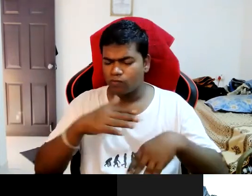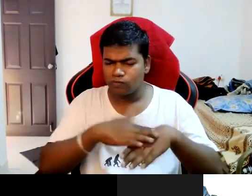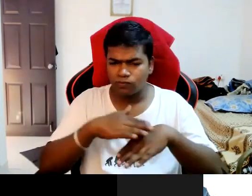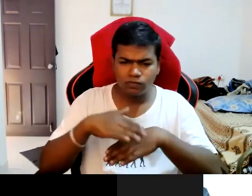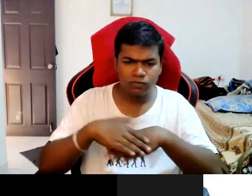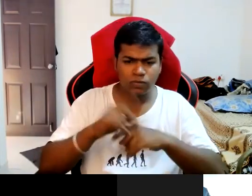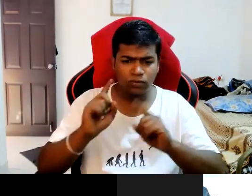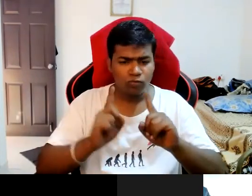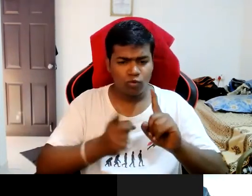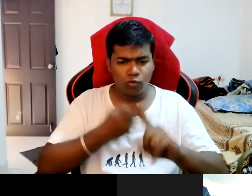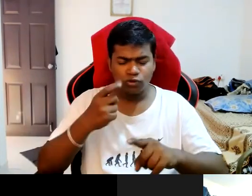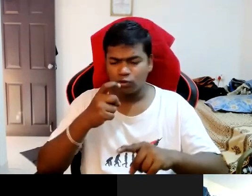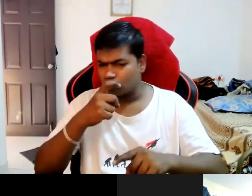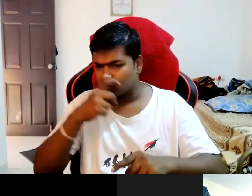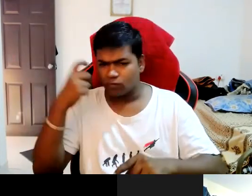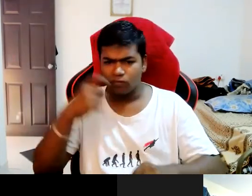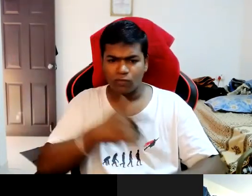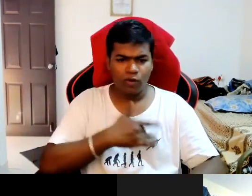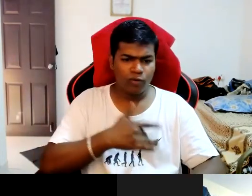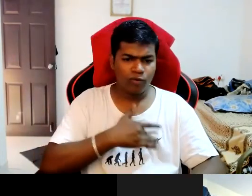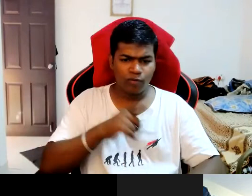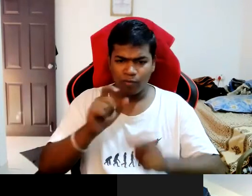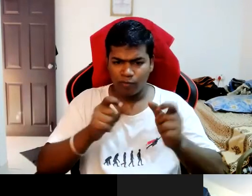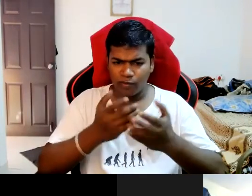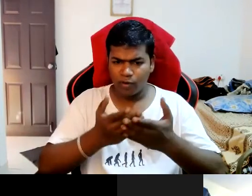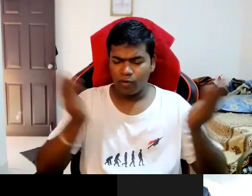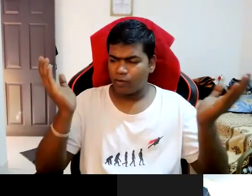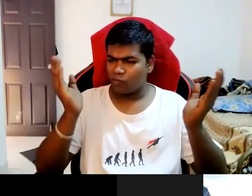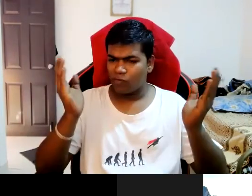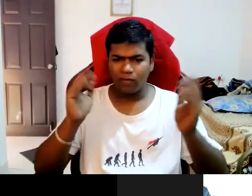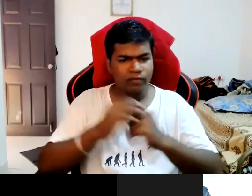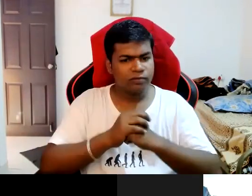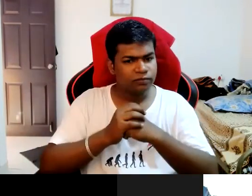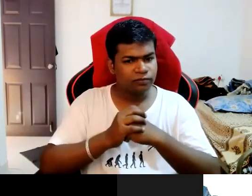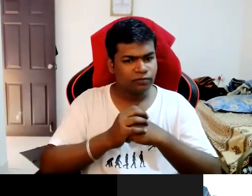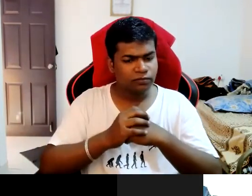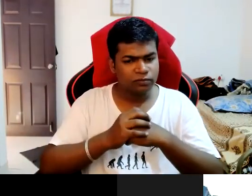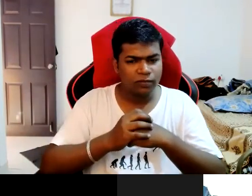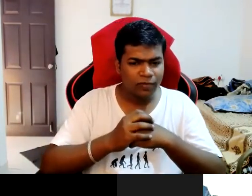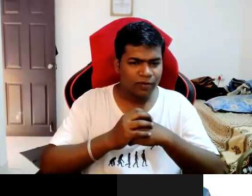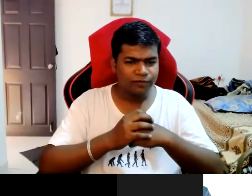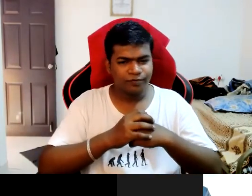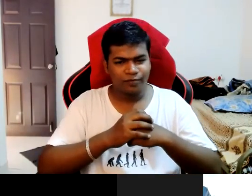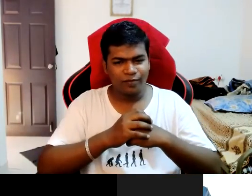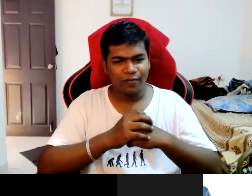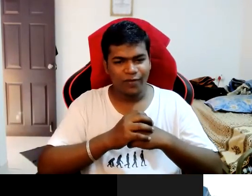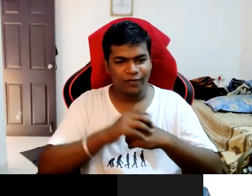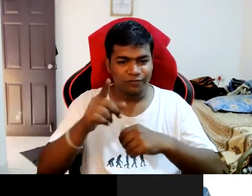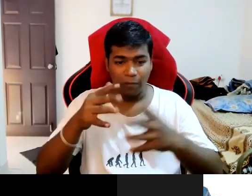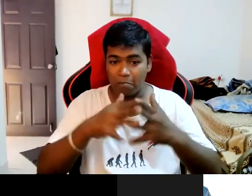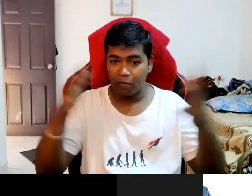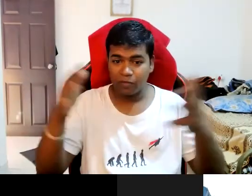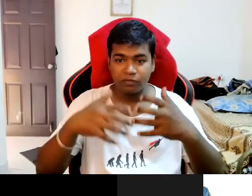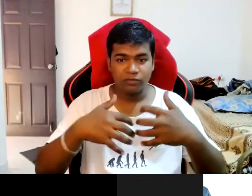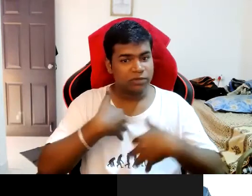job how was your fellow employees yeah actually that is a very big challenge for me